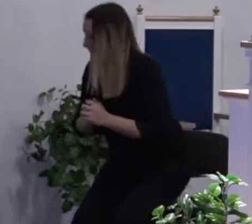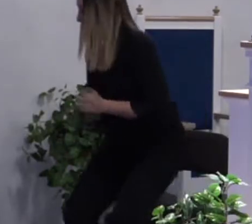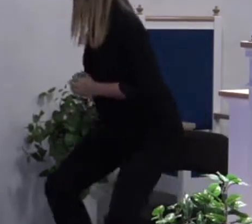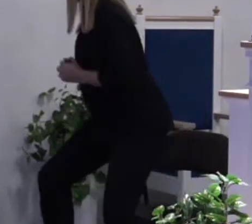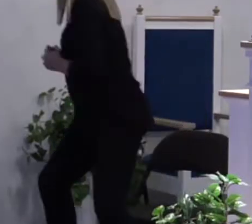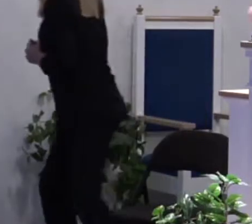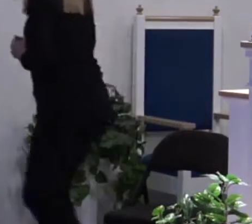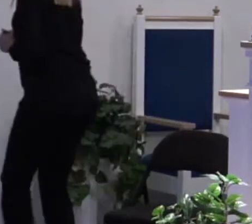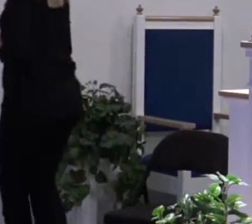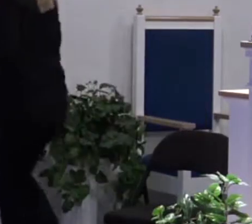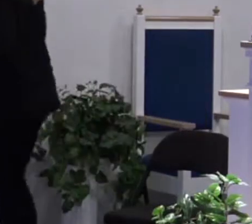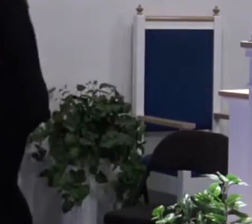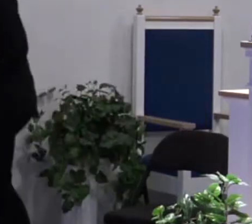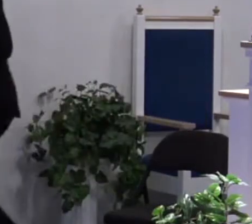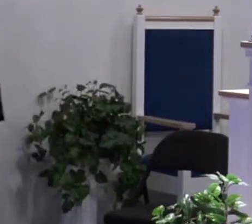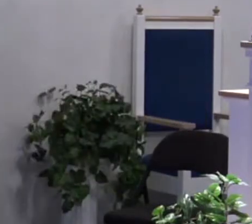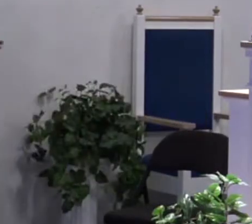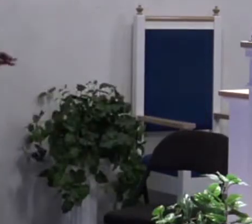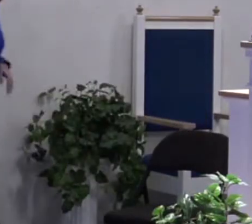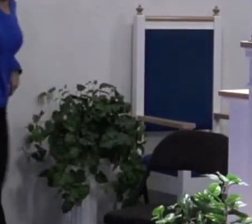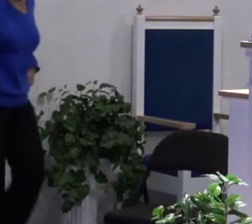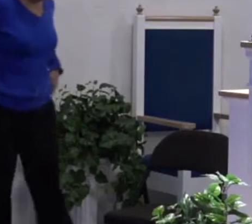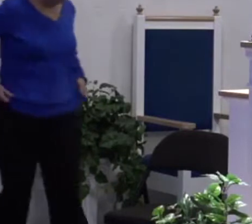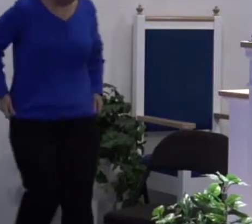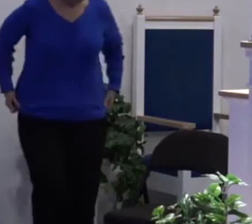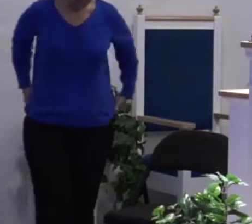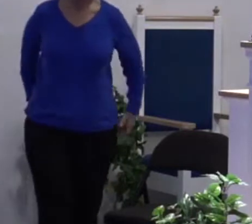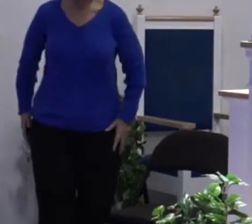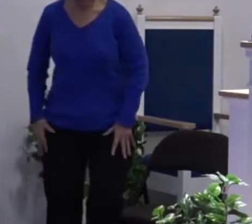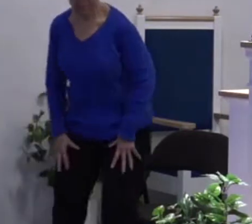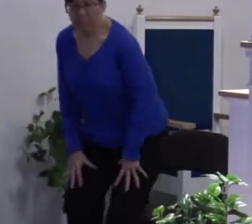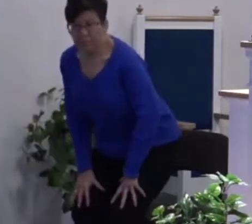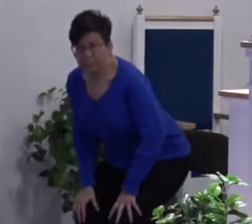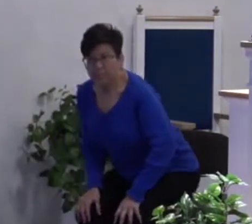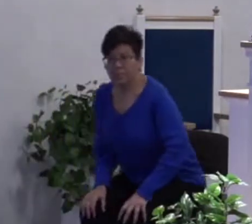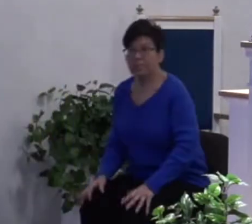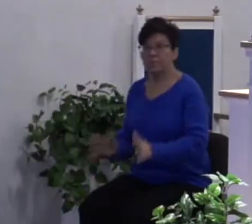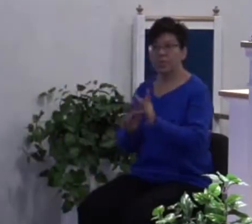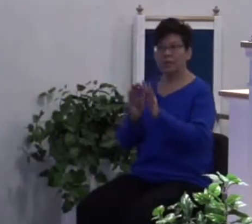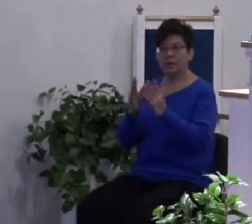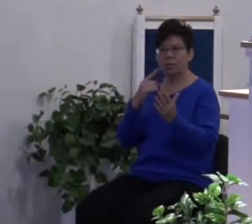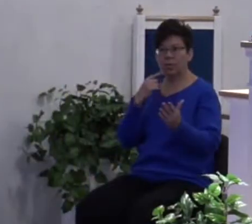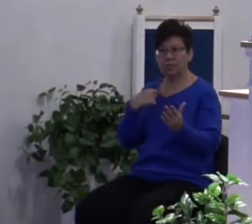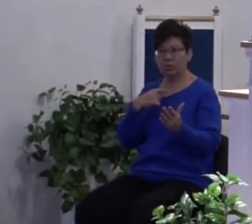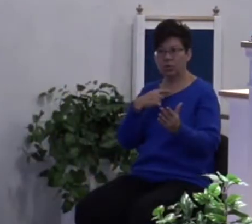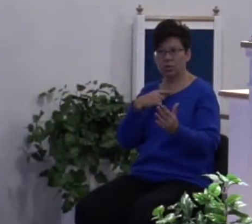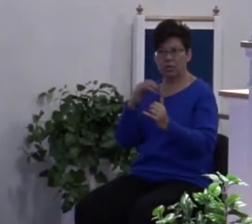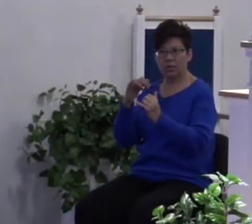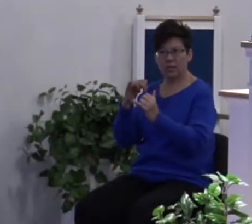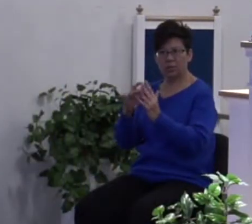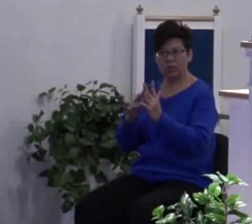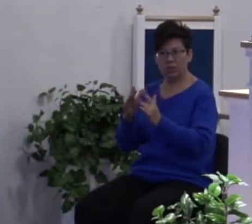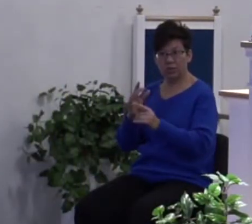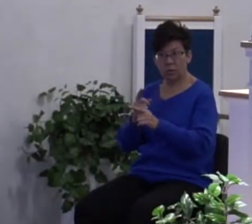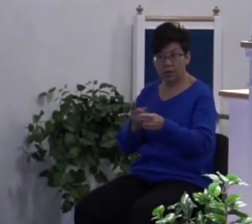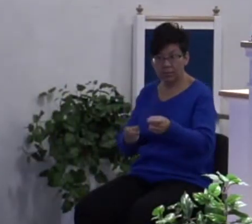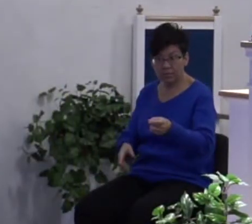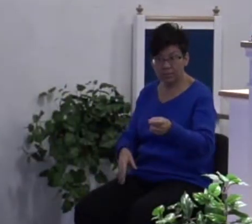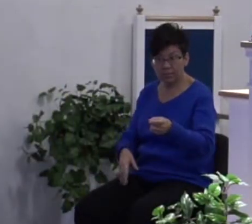Matter of fact the Bible tells us to be like Jesus doesn't it? And when his enemies came up against him he said